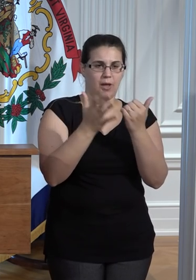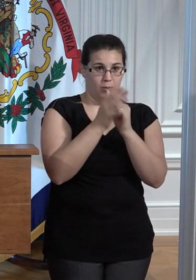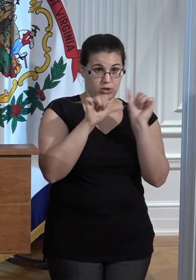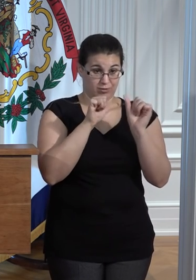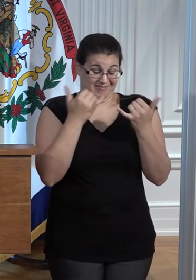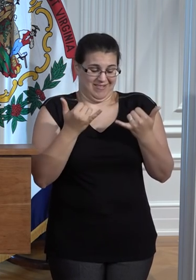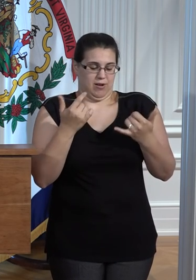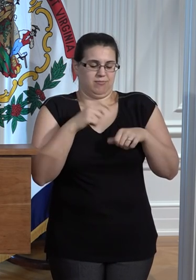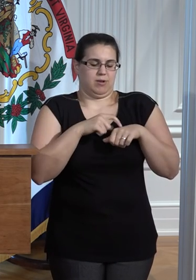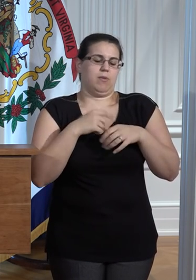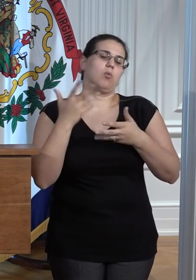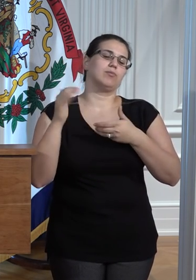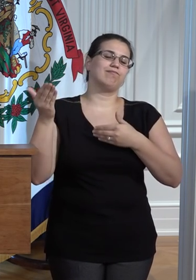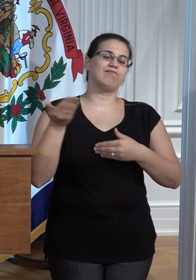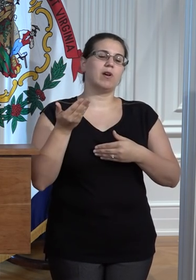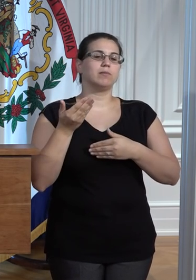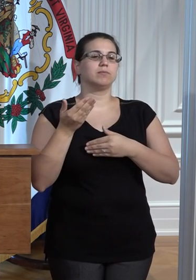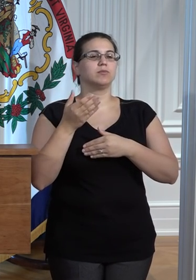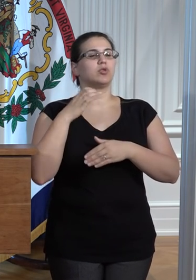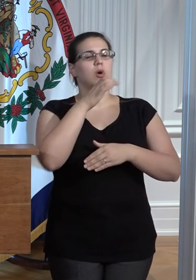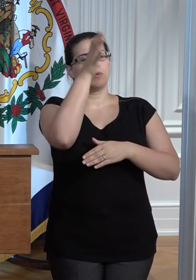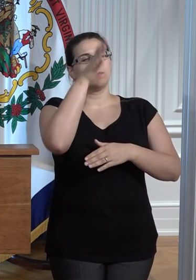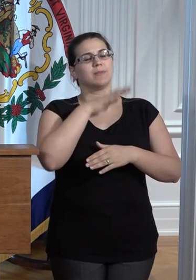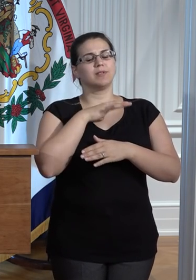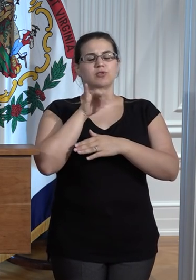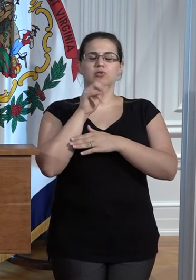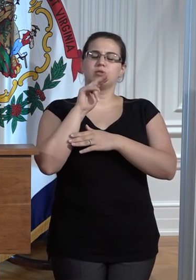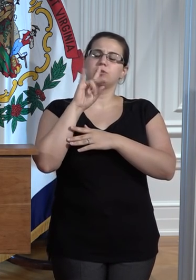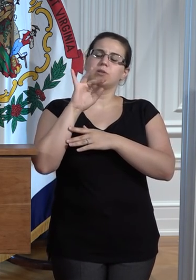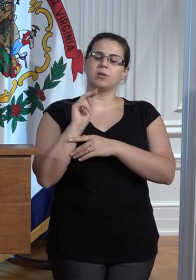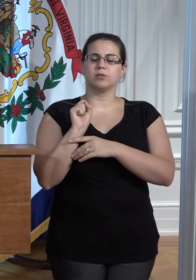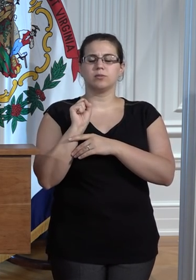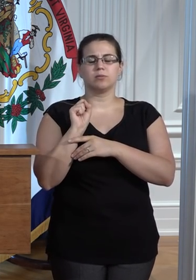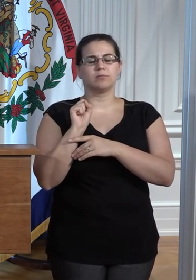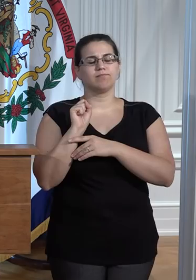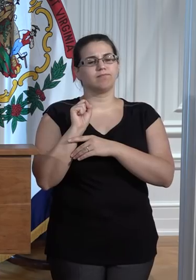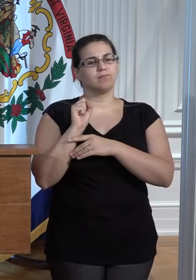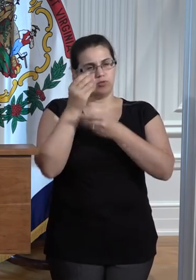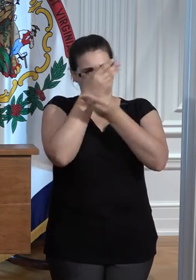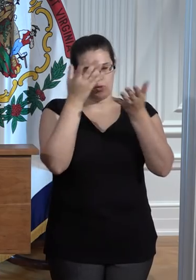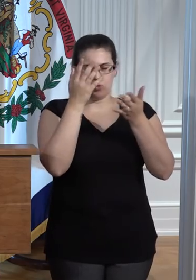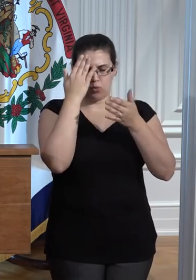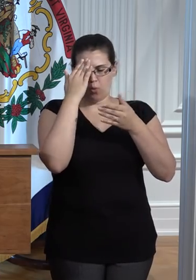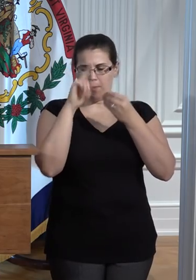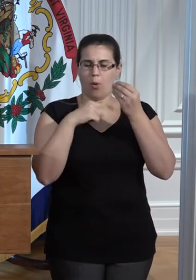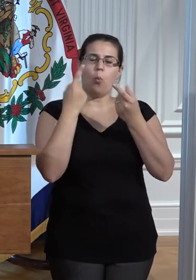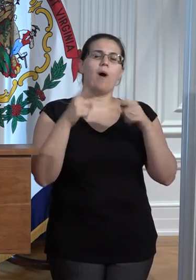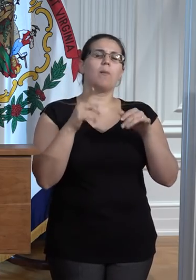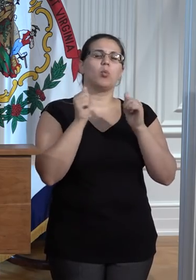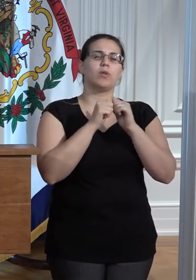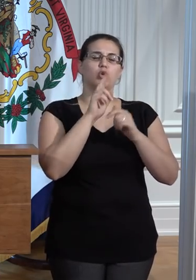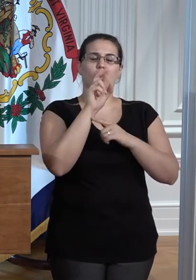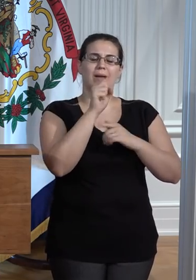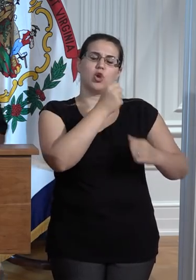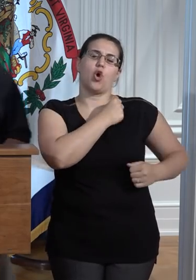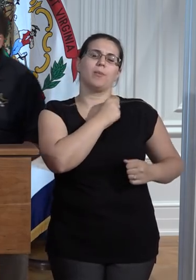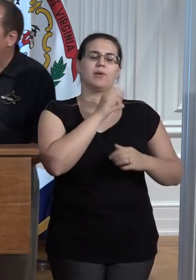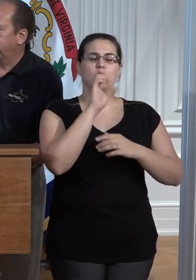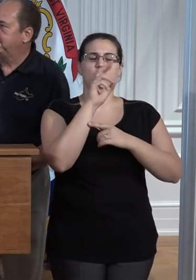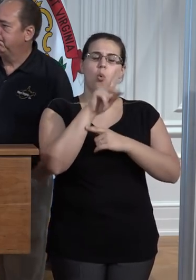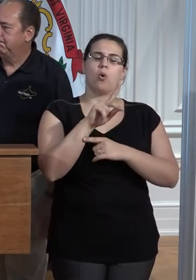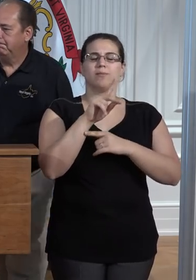like to invite Congressman Jenkins to update us on his conversations with U.S. Army Corps of Engineers activities. Congressman.